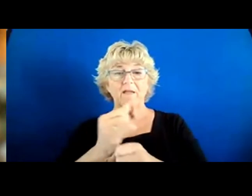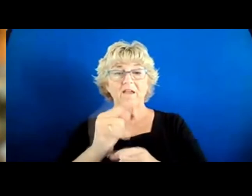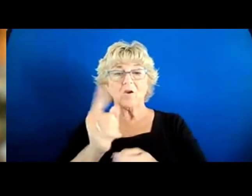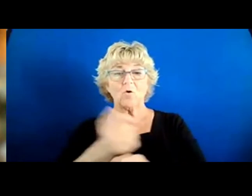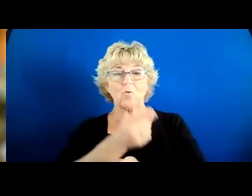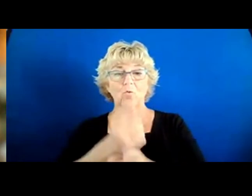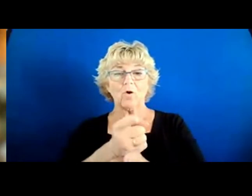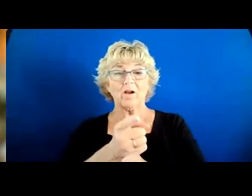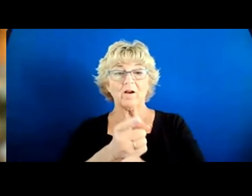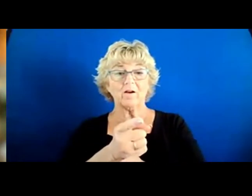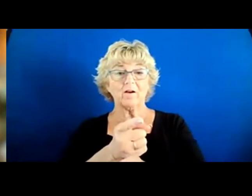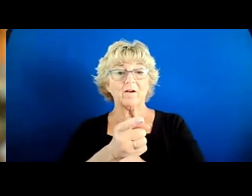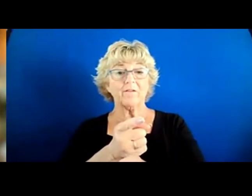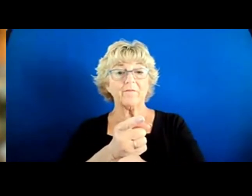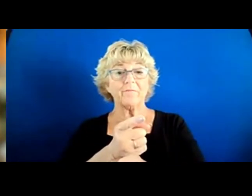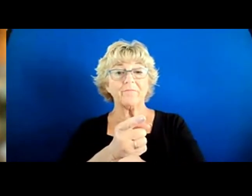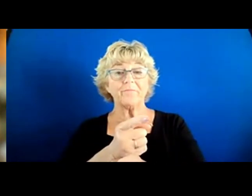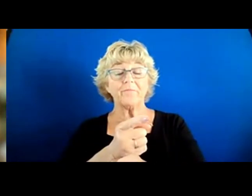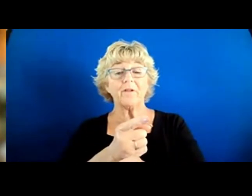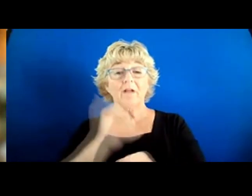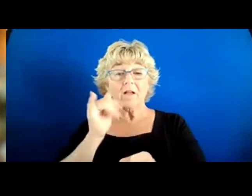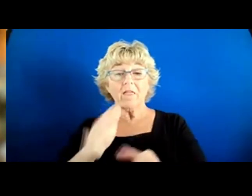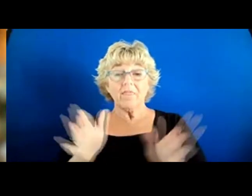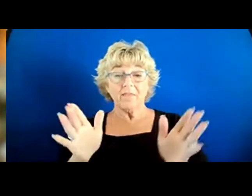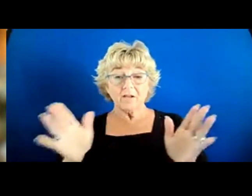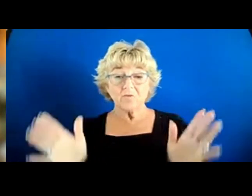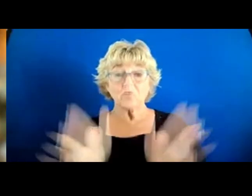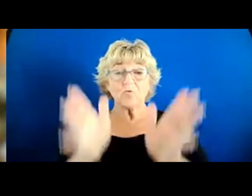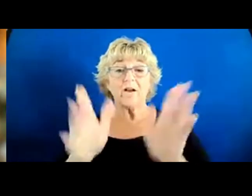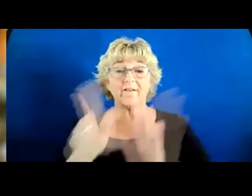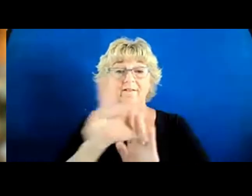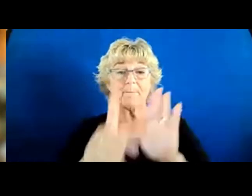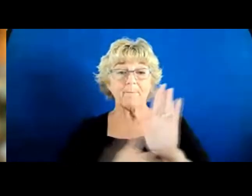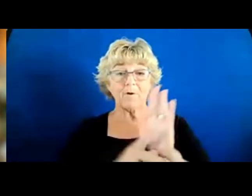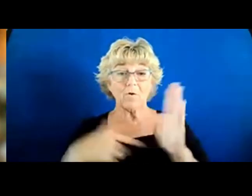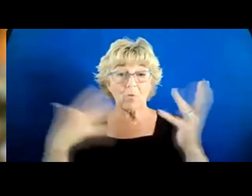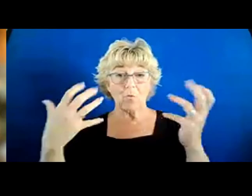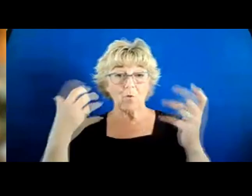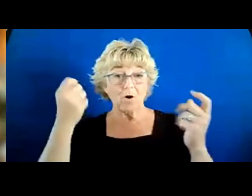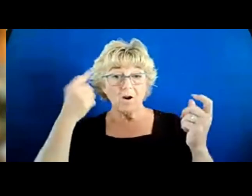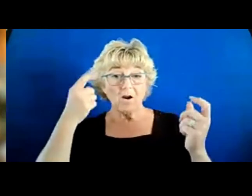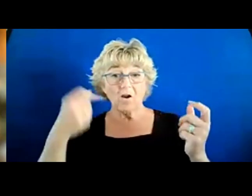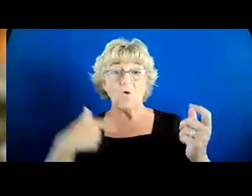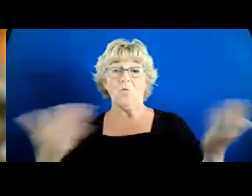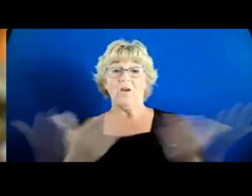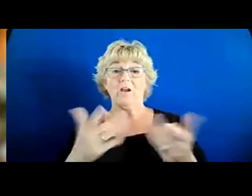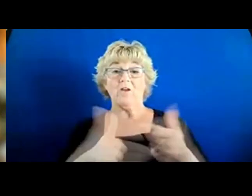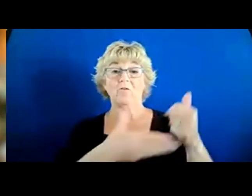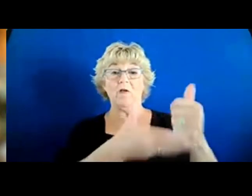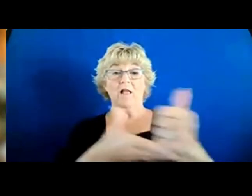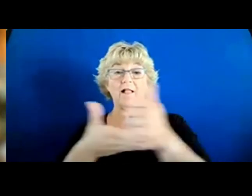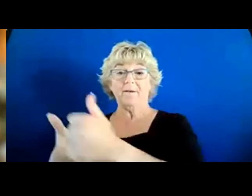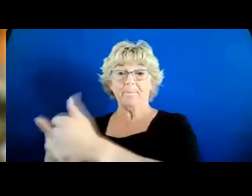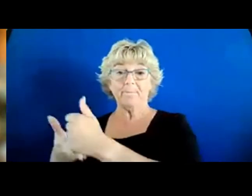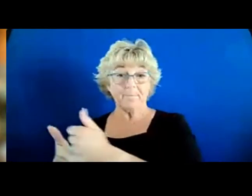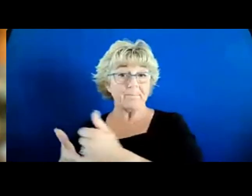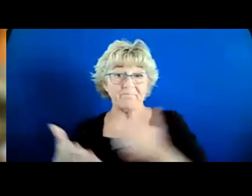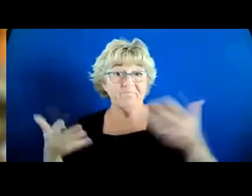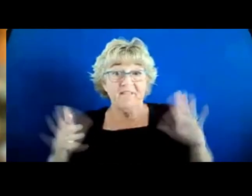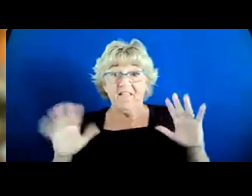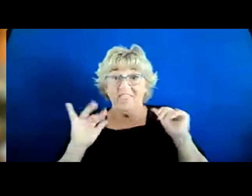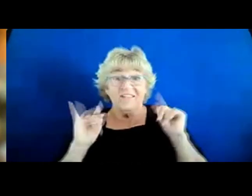said, and the driving principle that we want everyone to understand is, we're here to help others. That's it.